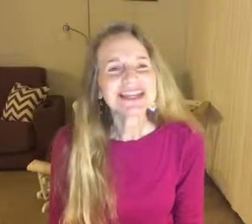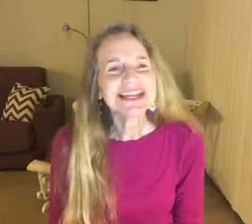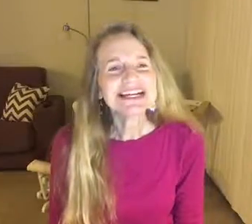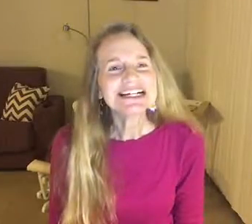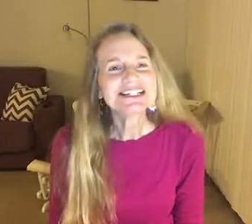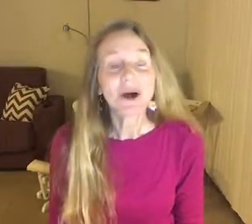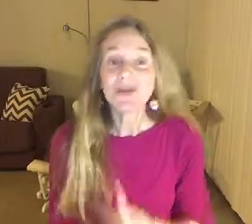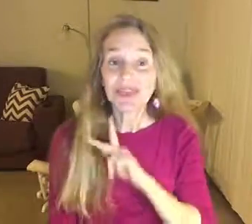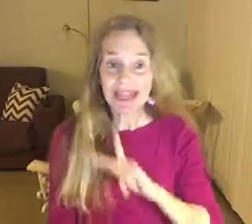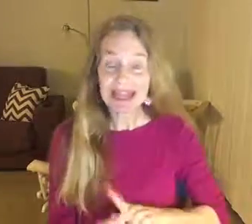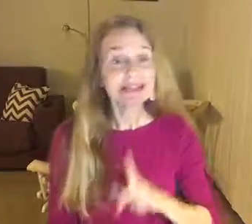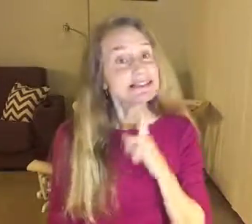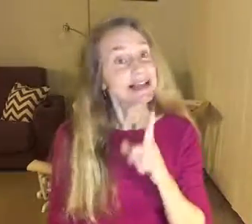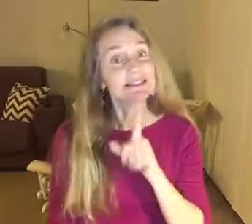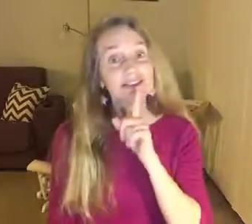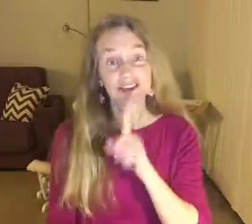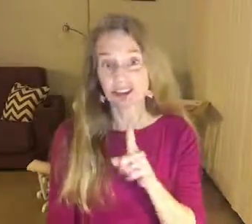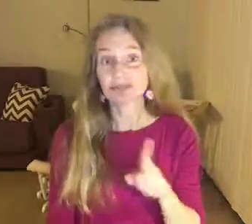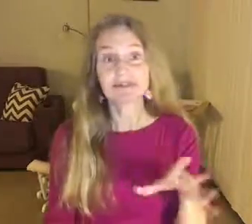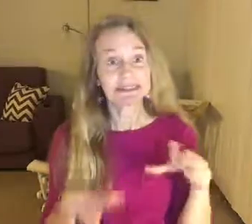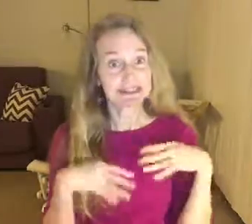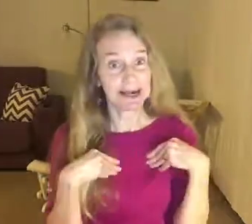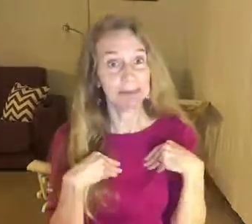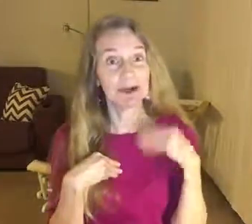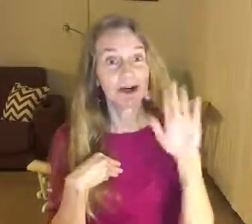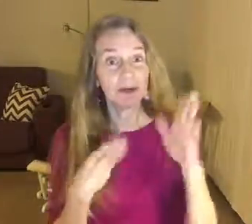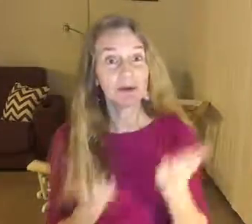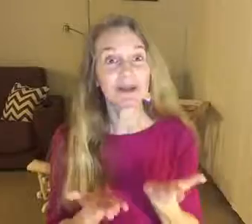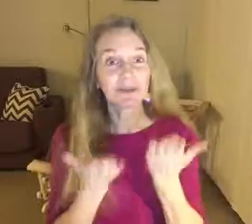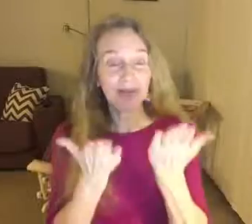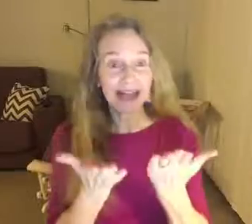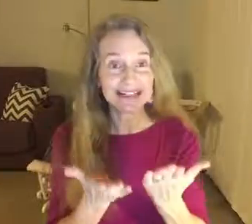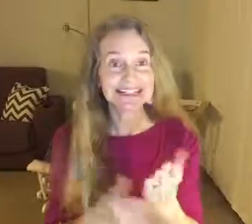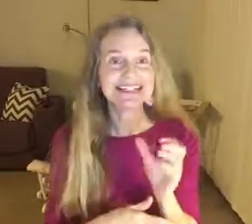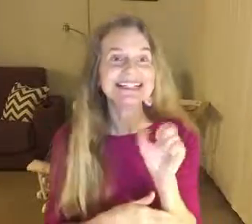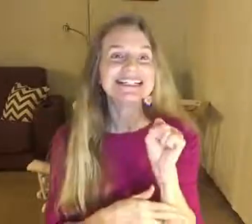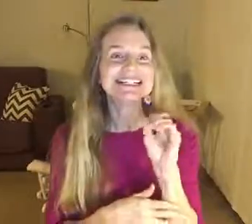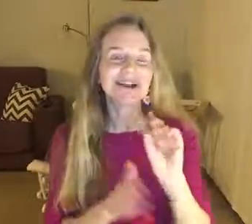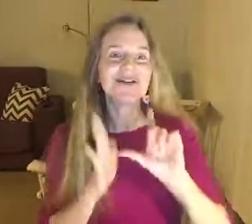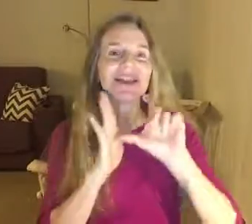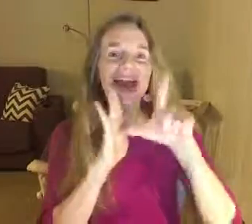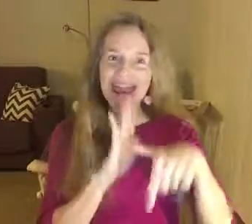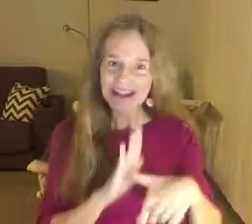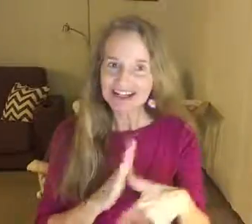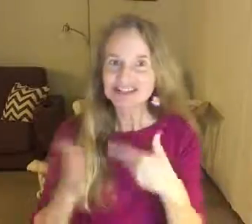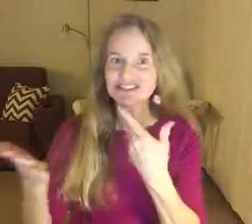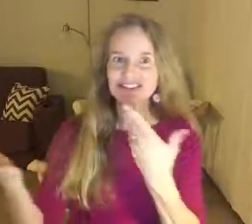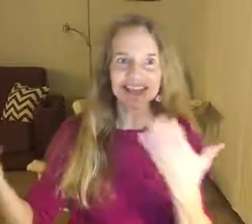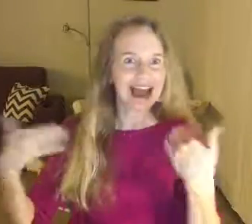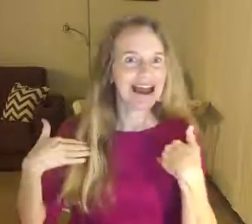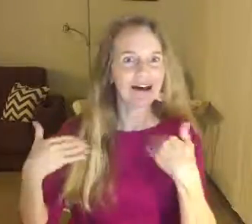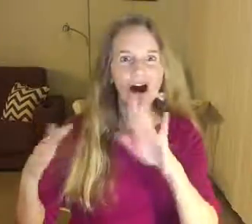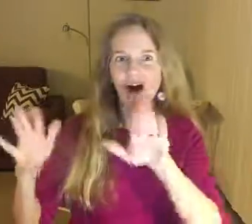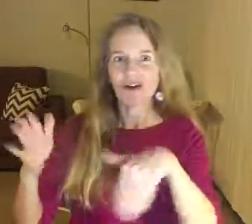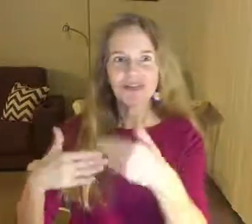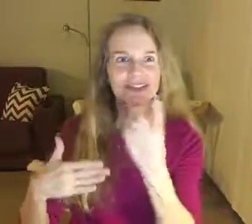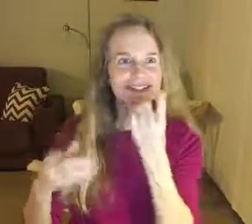So, the king then served to suffer her regret. So, later, she had all the